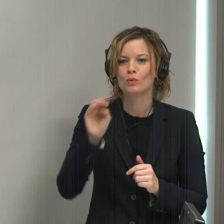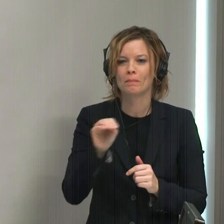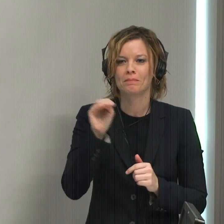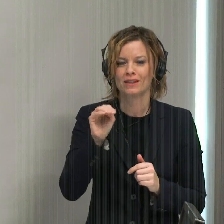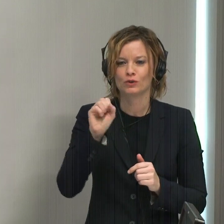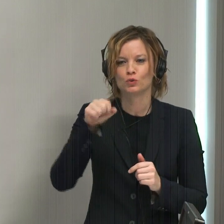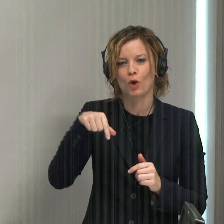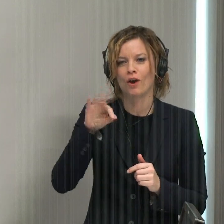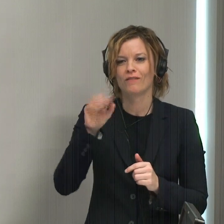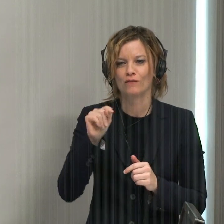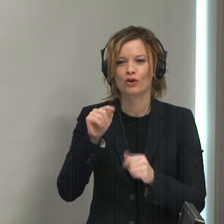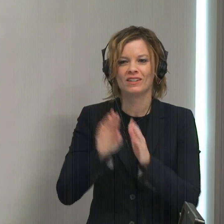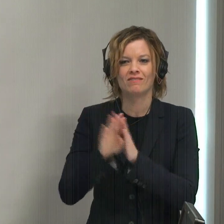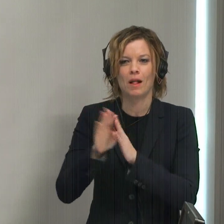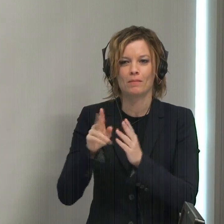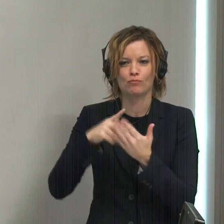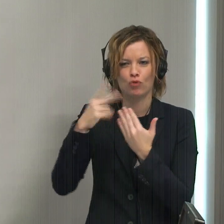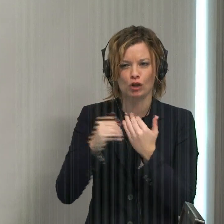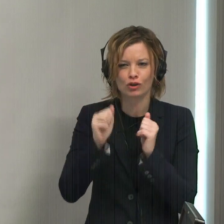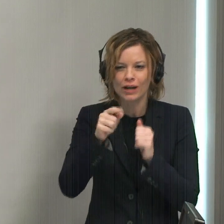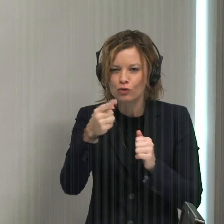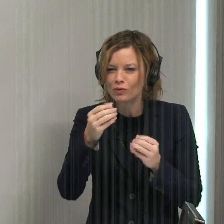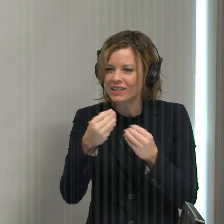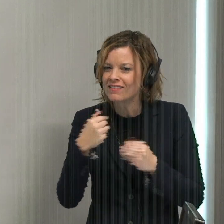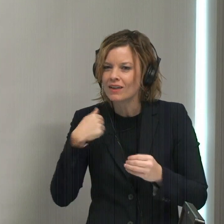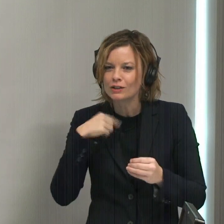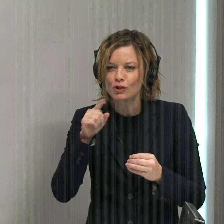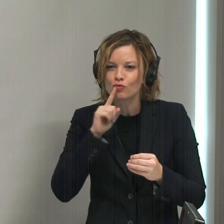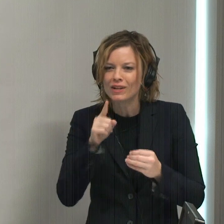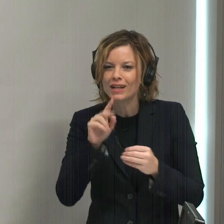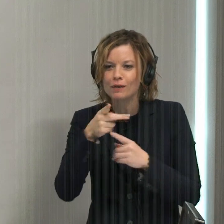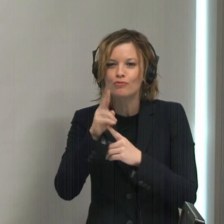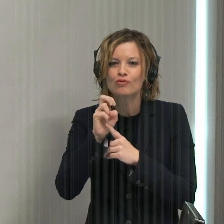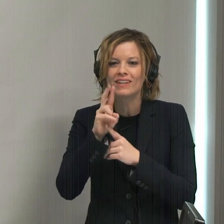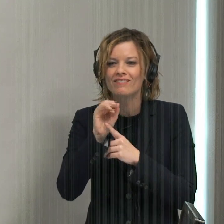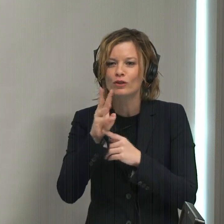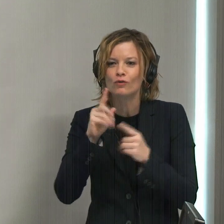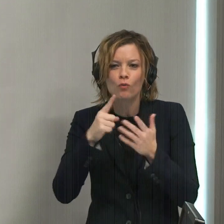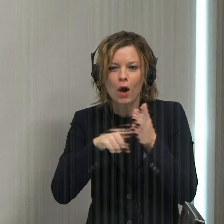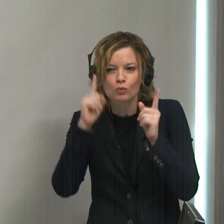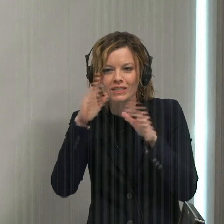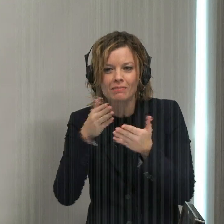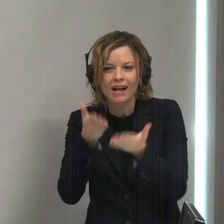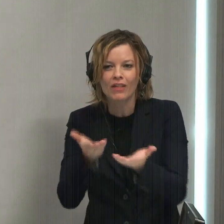square foot development project. Can you give us a preview of what to expect there?